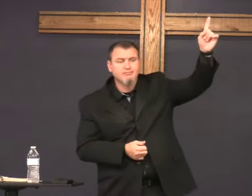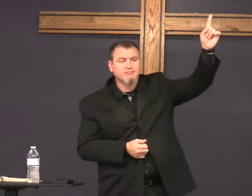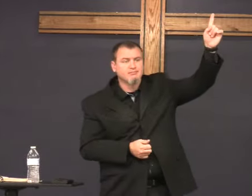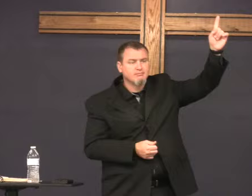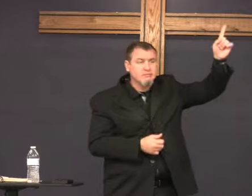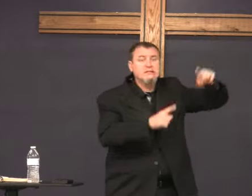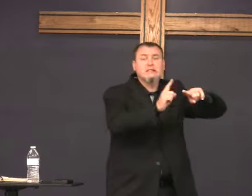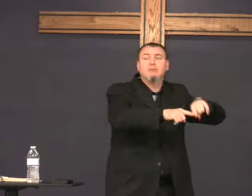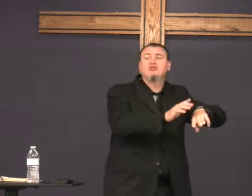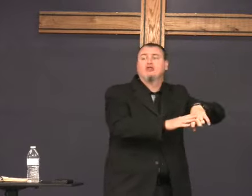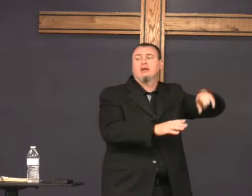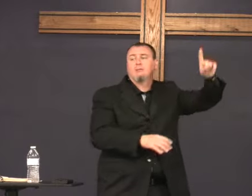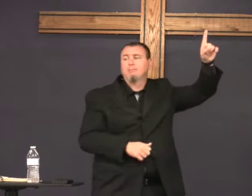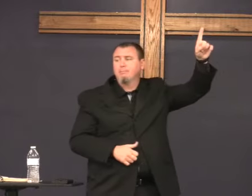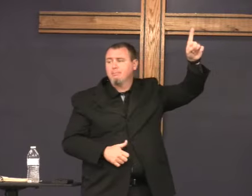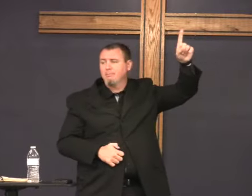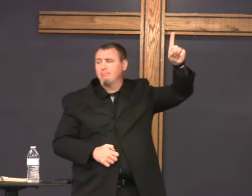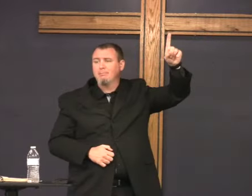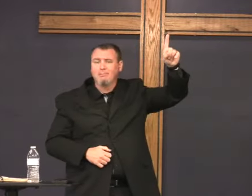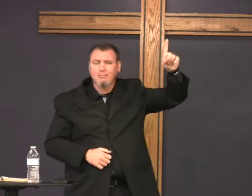he's following him depending on him